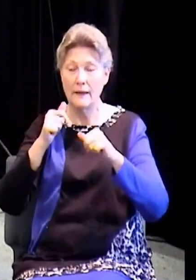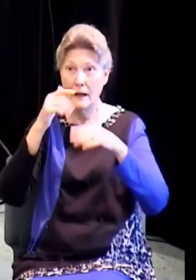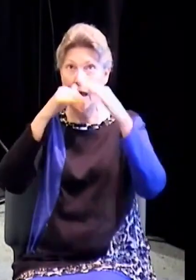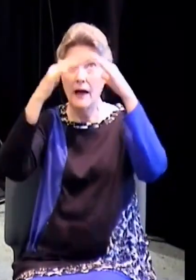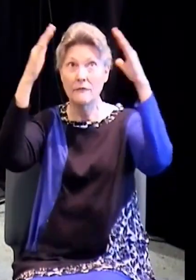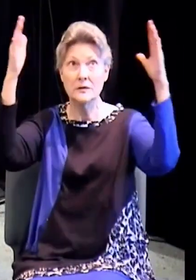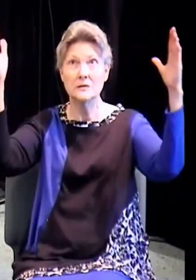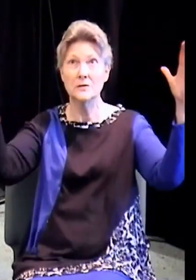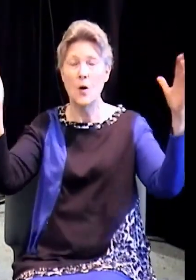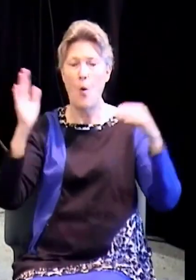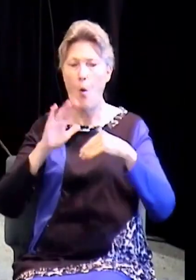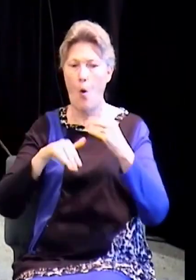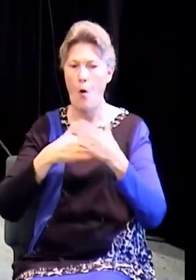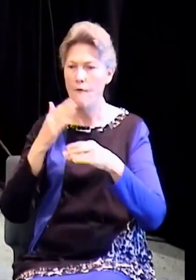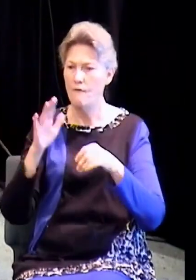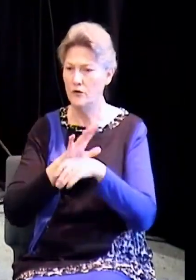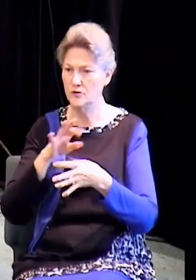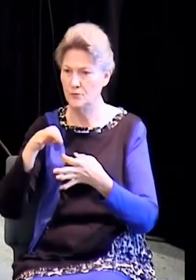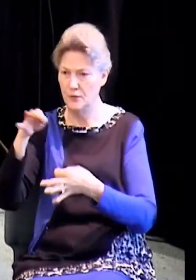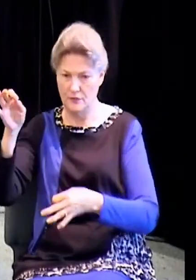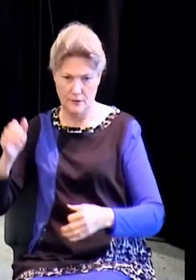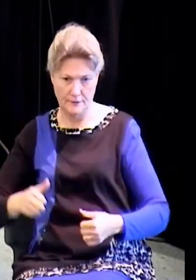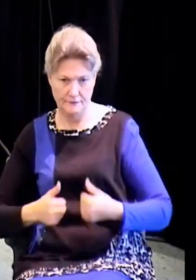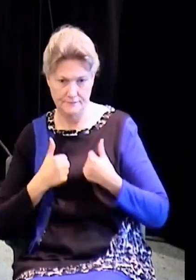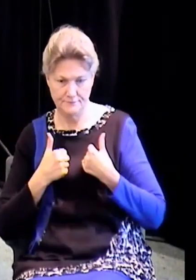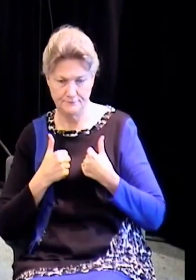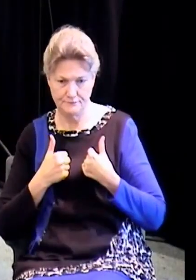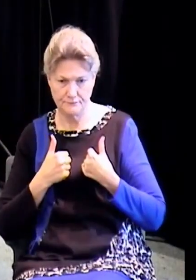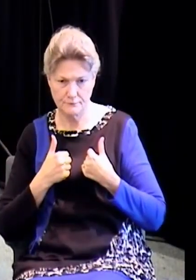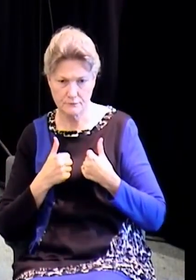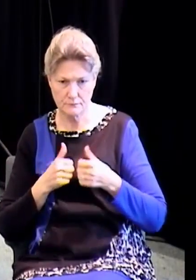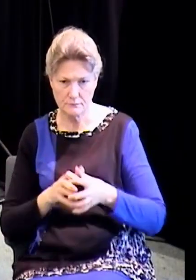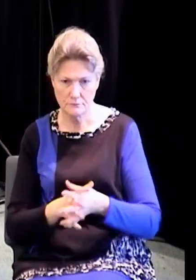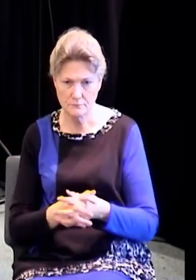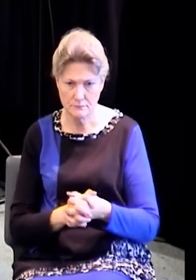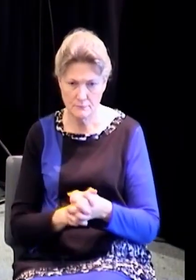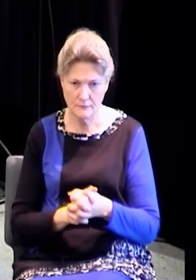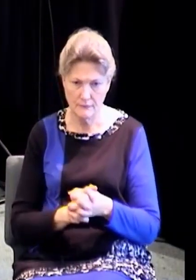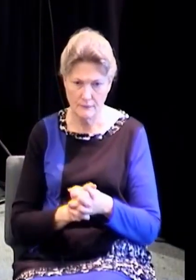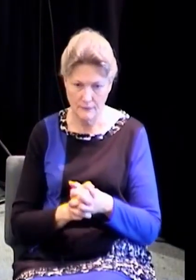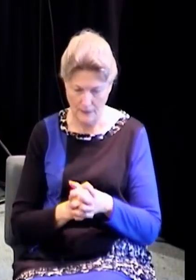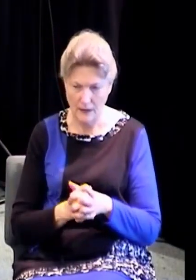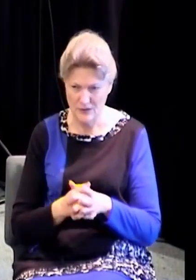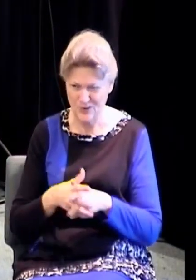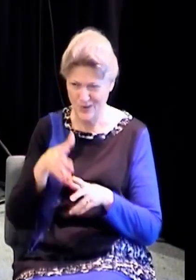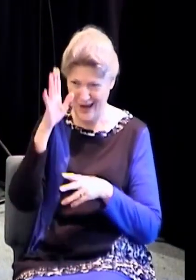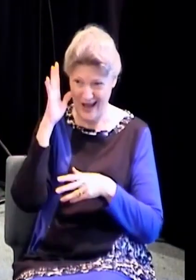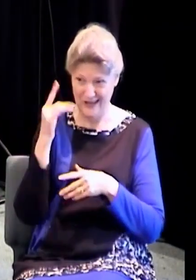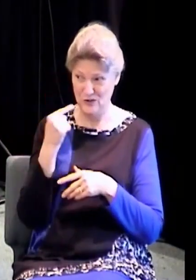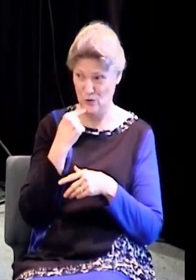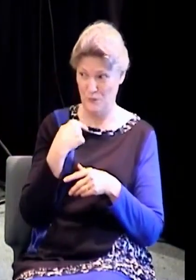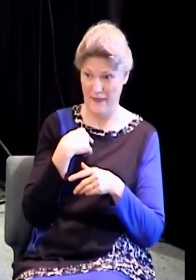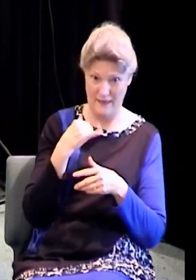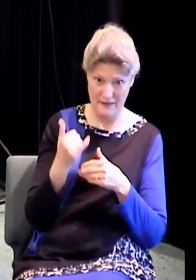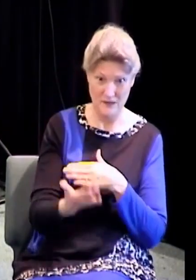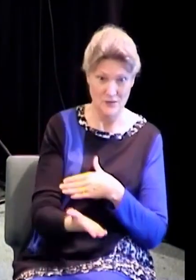What insight God gave me. He talks to me like that. He uses my brain, which, you know, lesser than most.